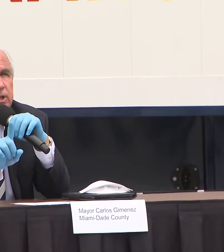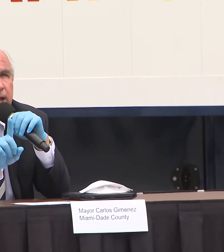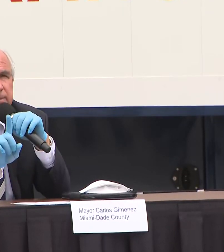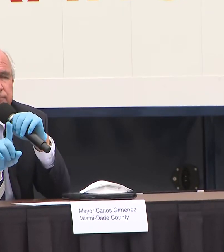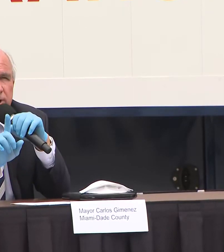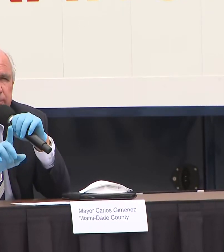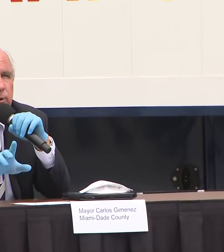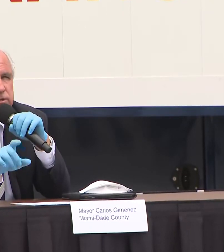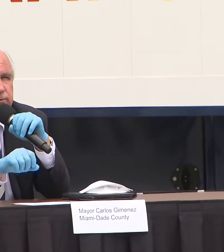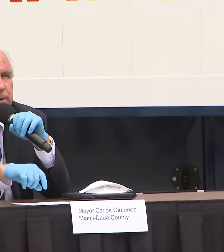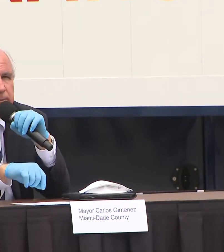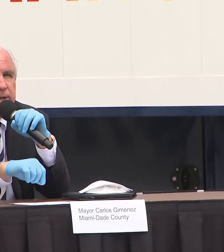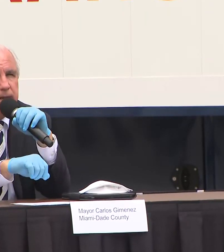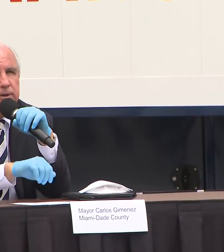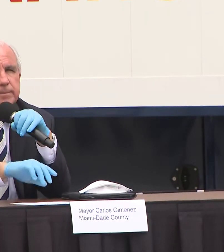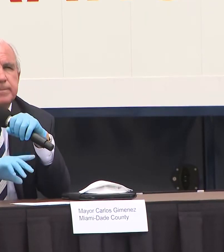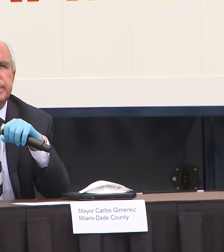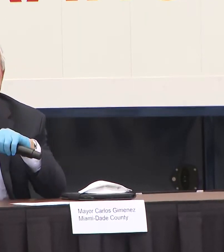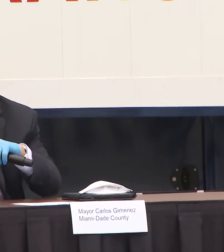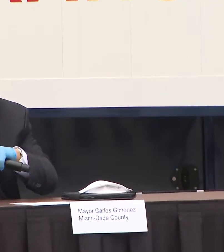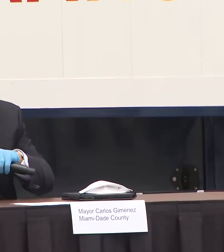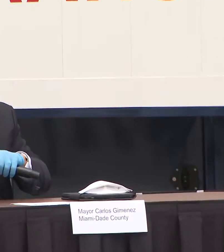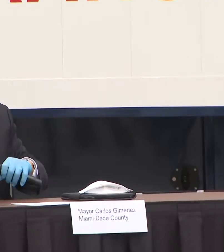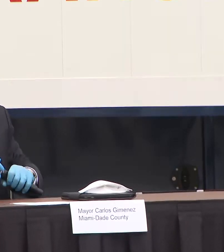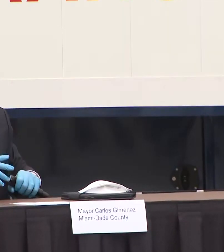see a lot different operation from Miami-Dade County